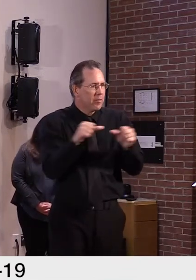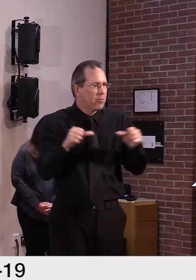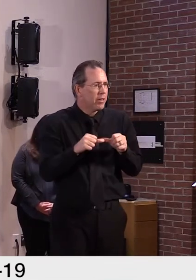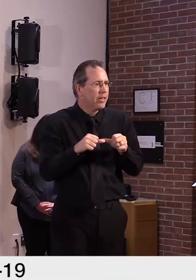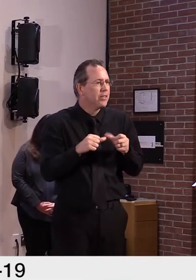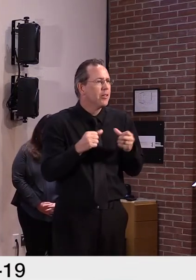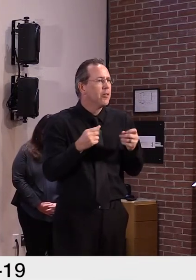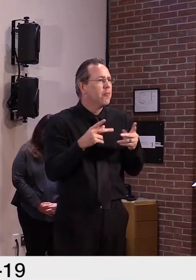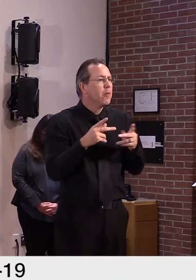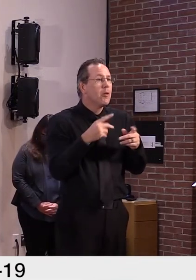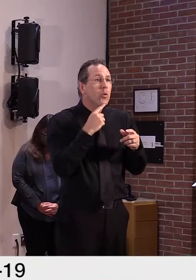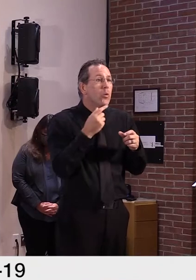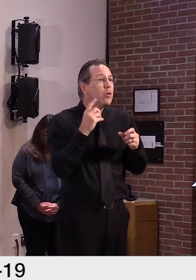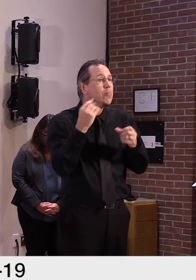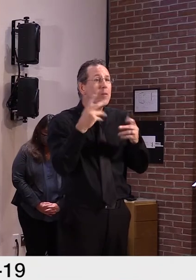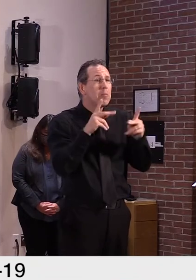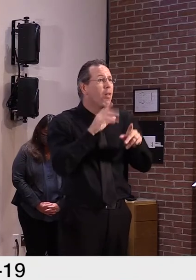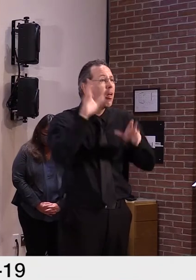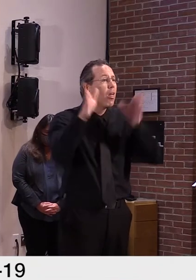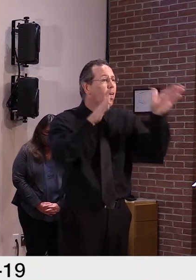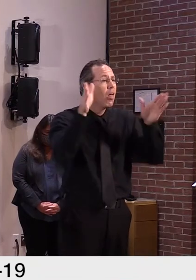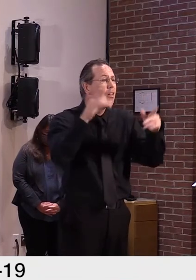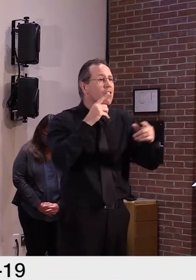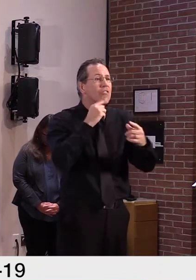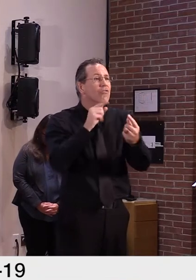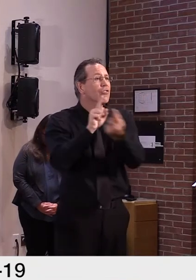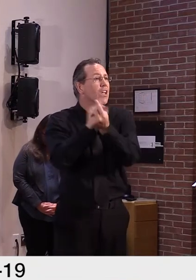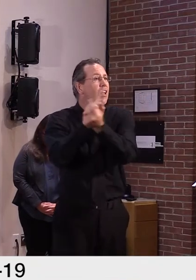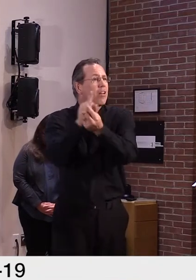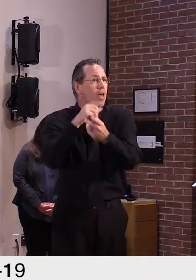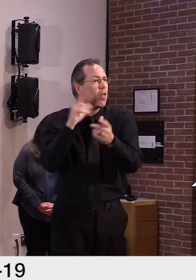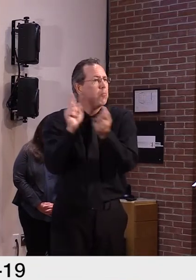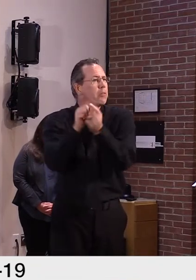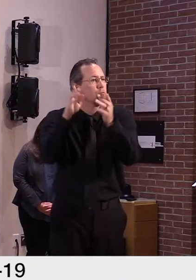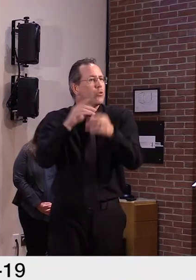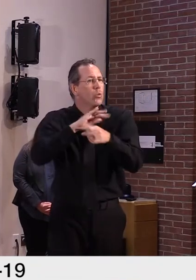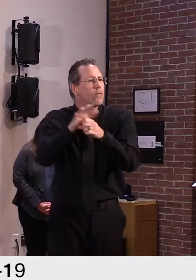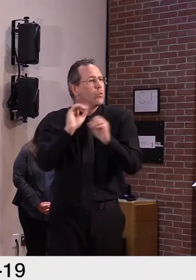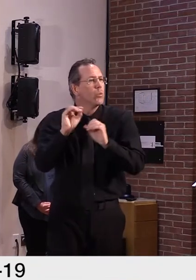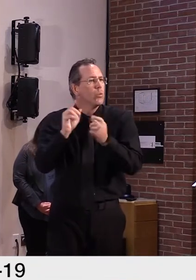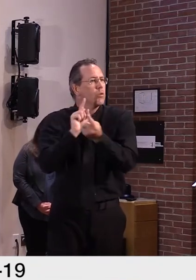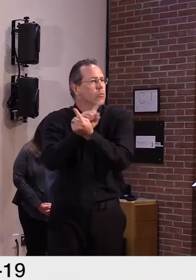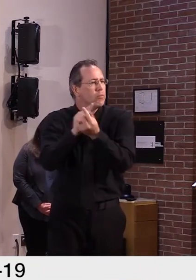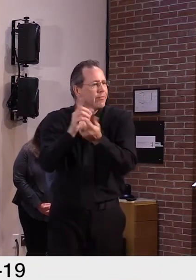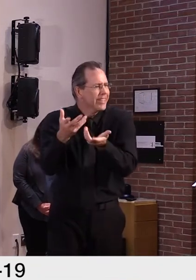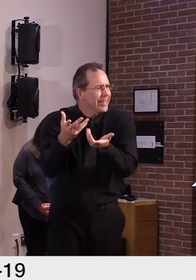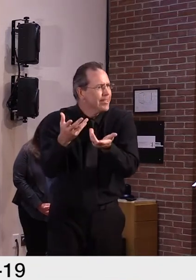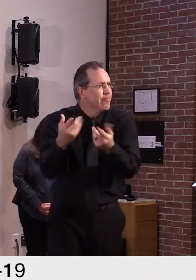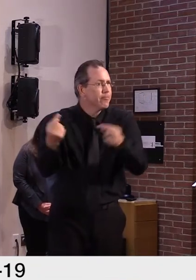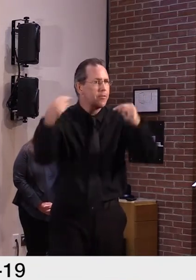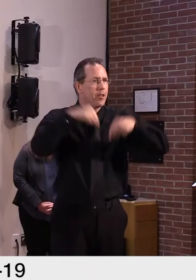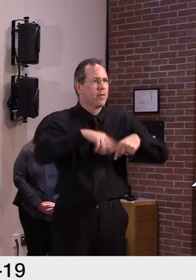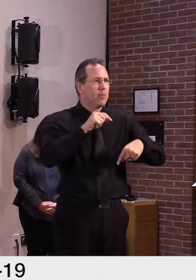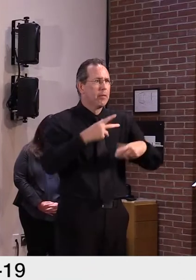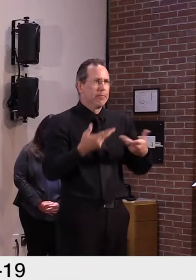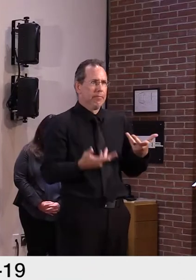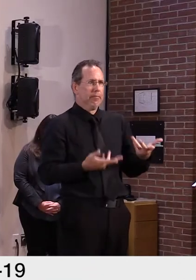population at some point in time, which, you know, hasn't happened at this point.